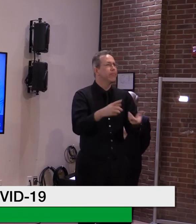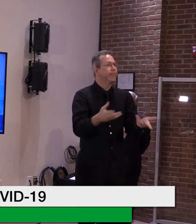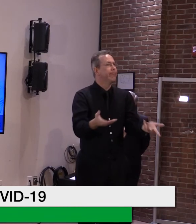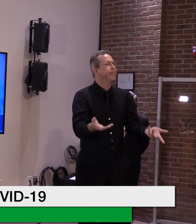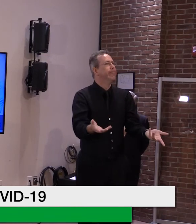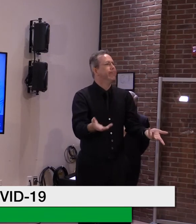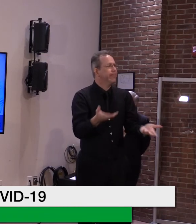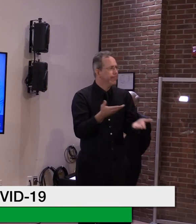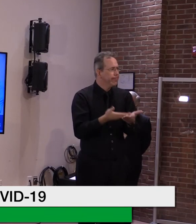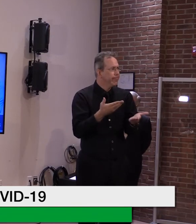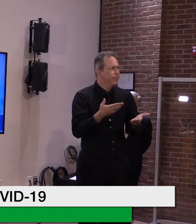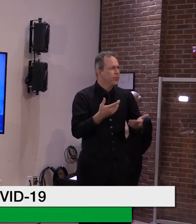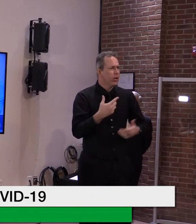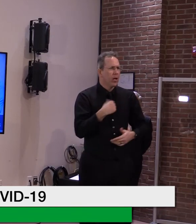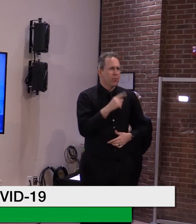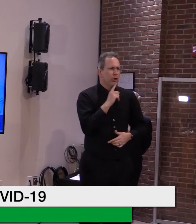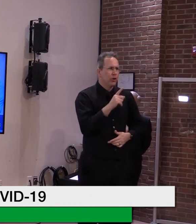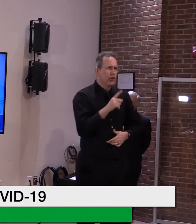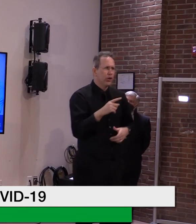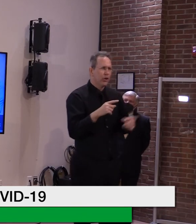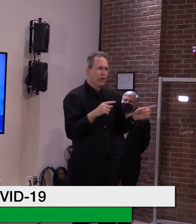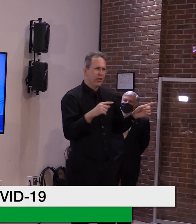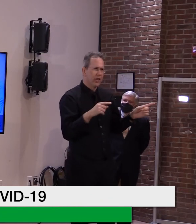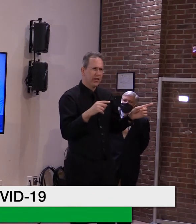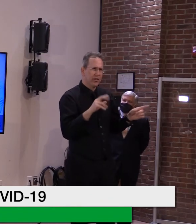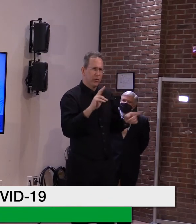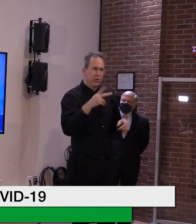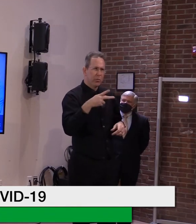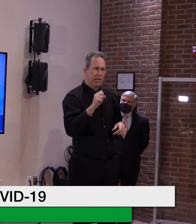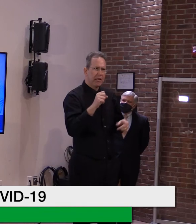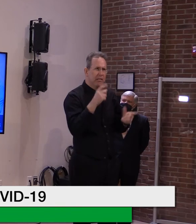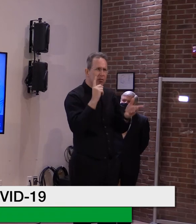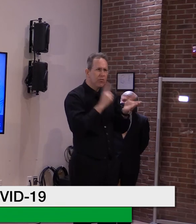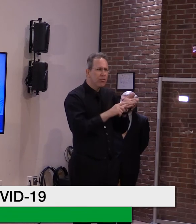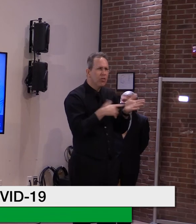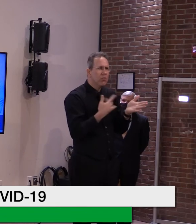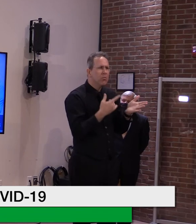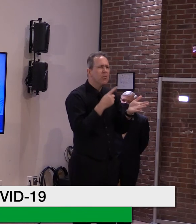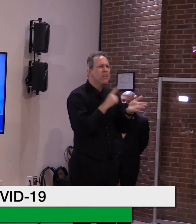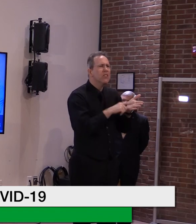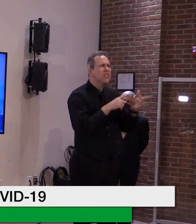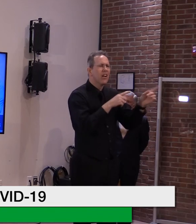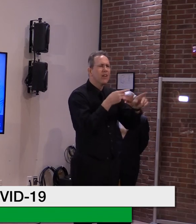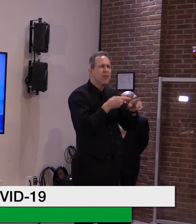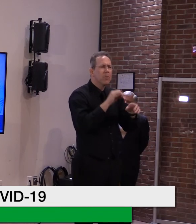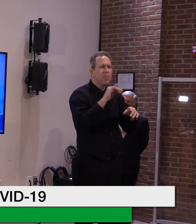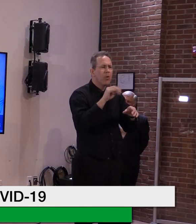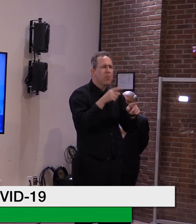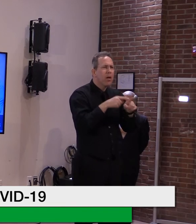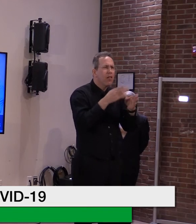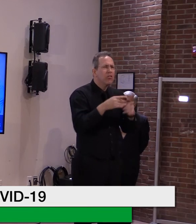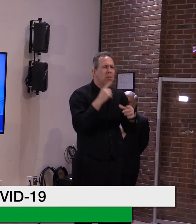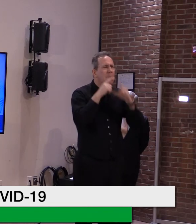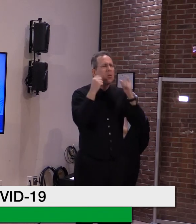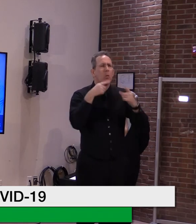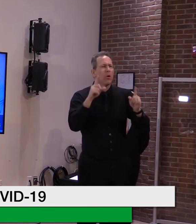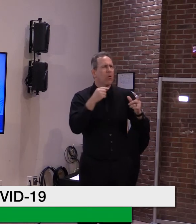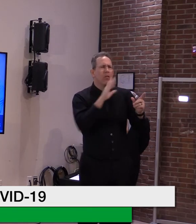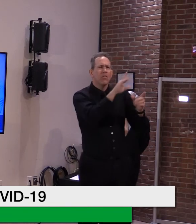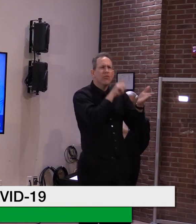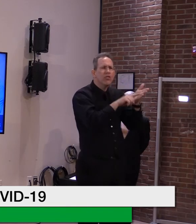the study, but I believe she may have, there was a, uh, recent, um, morbidity mortality weekly report from CDC,